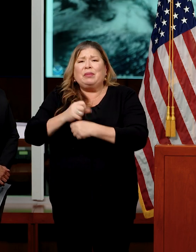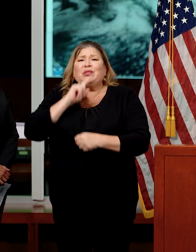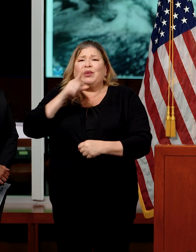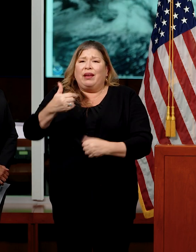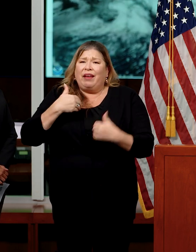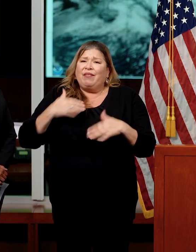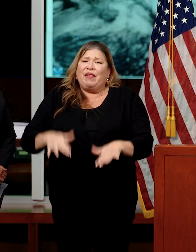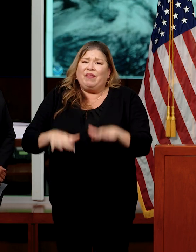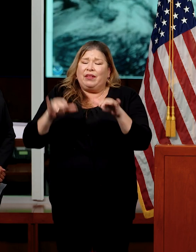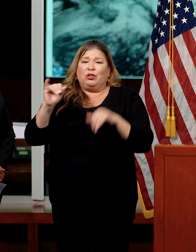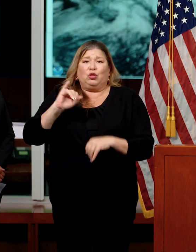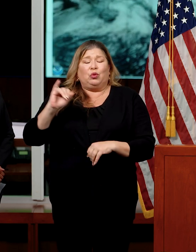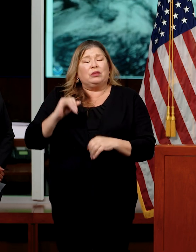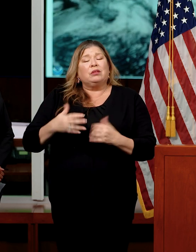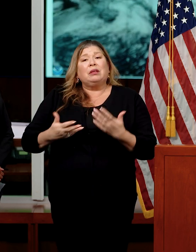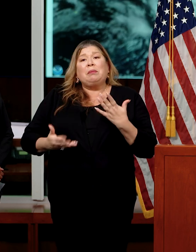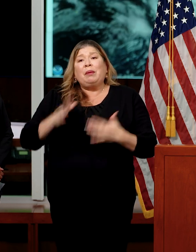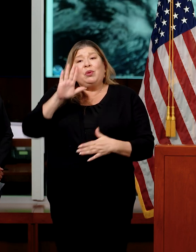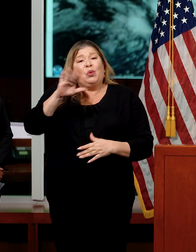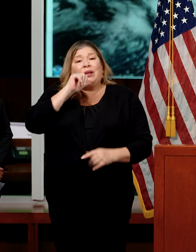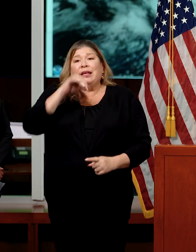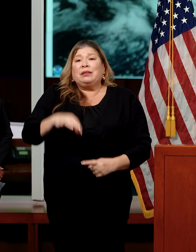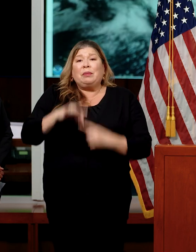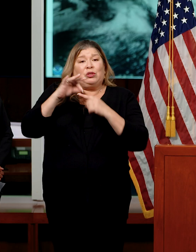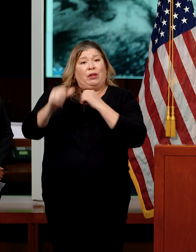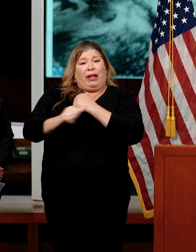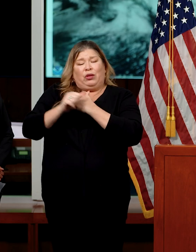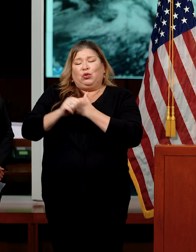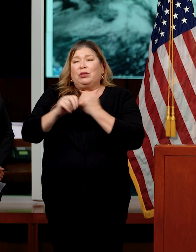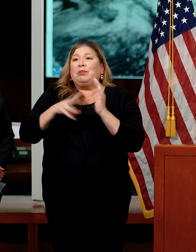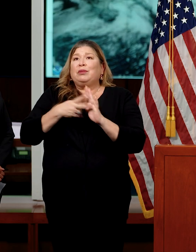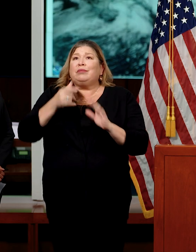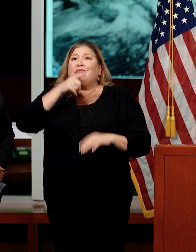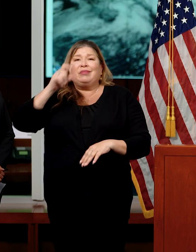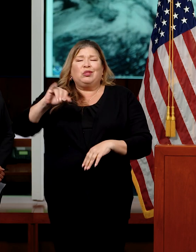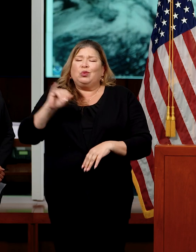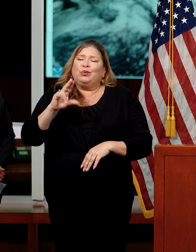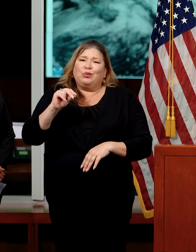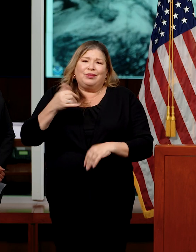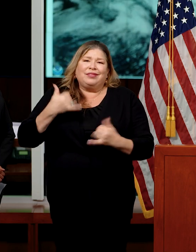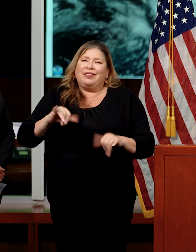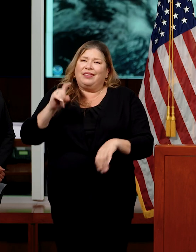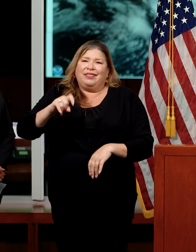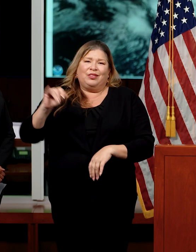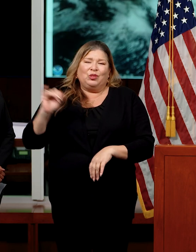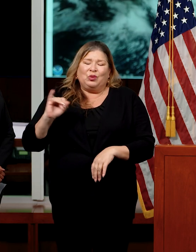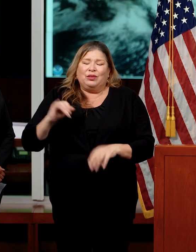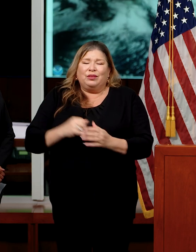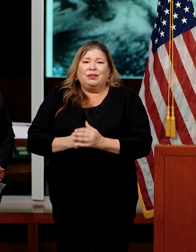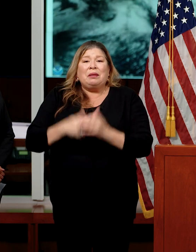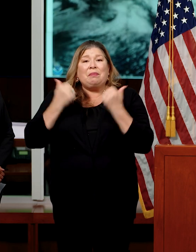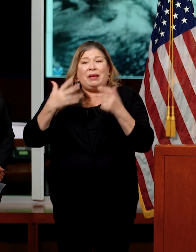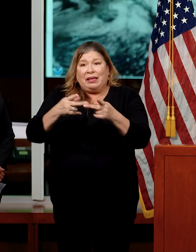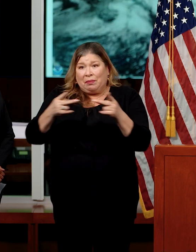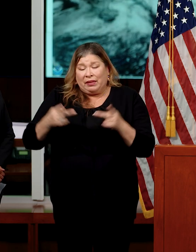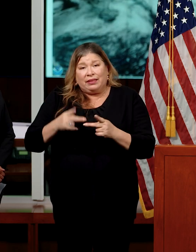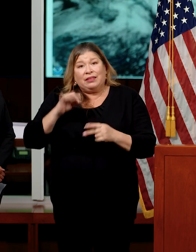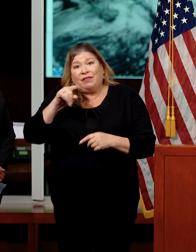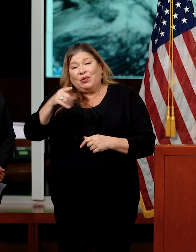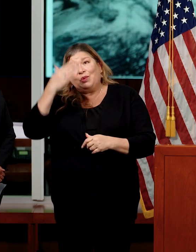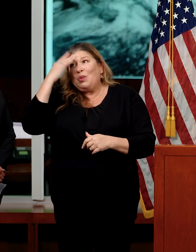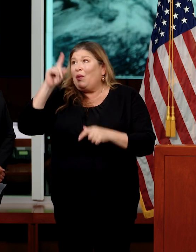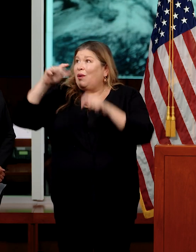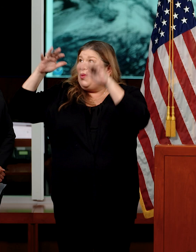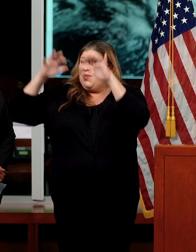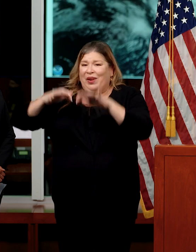Just because you're not in a special hazard area doesn't mean you don't need insurance. I'll say it. I say it in many of these places. If you're in a place where it can